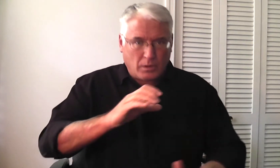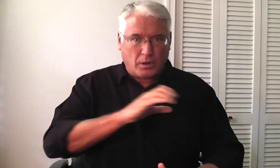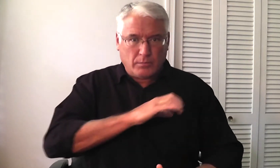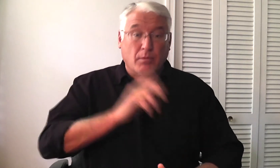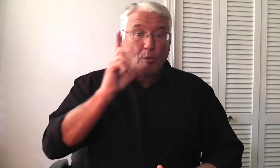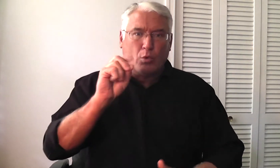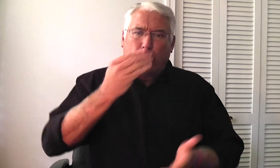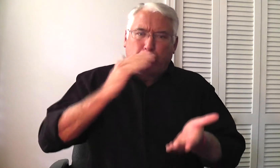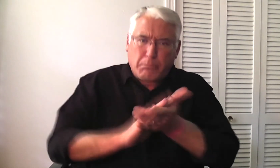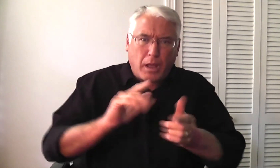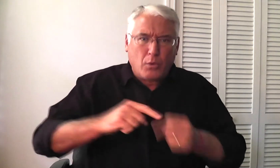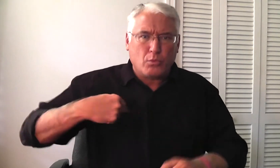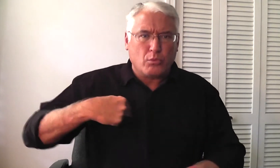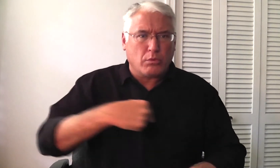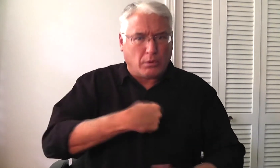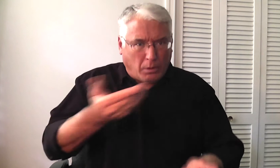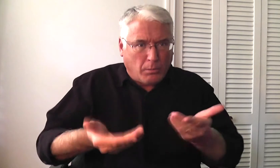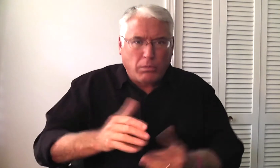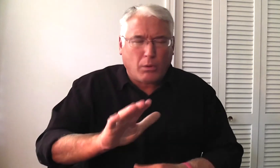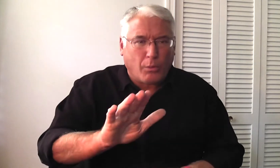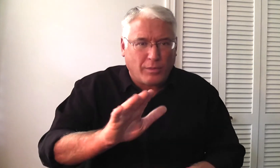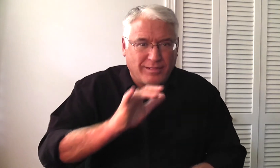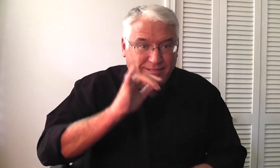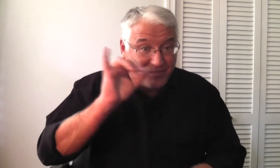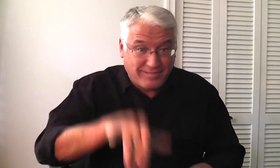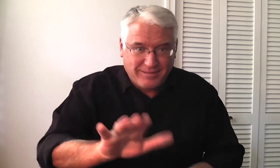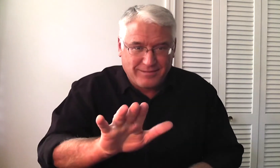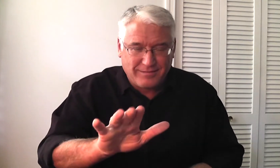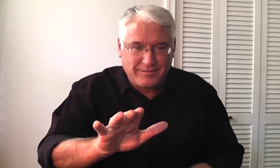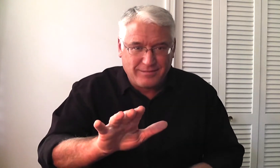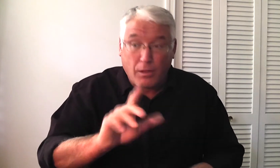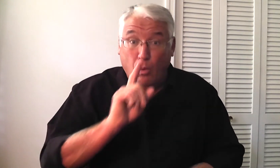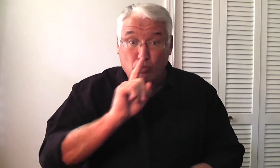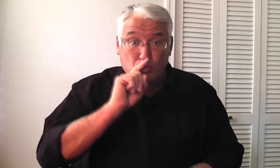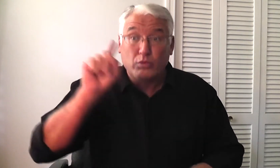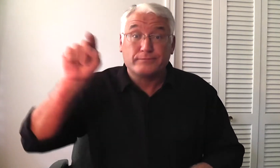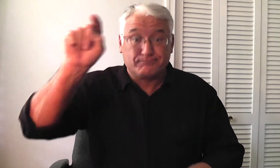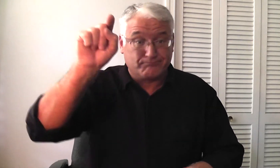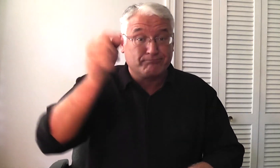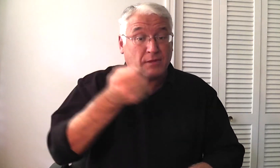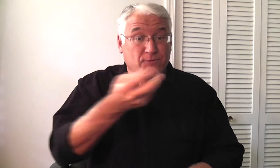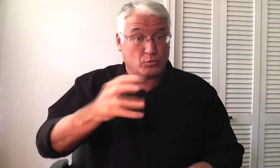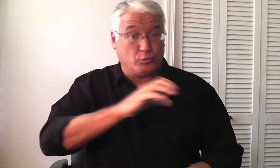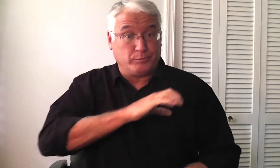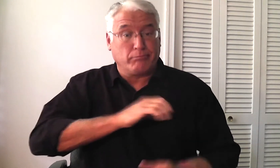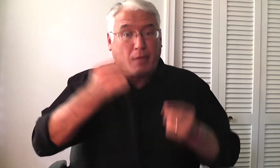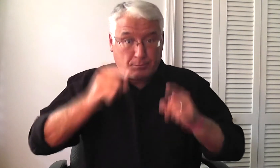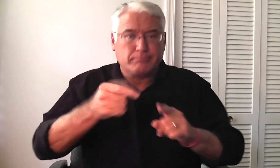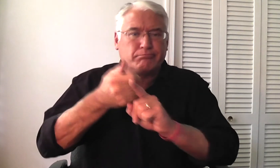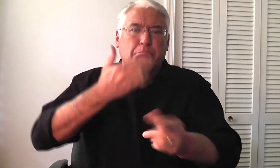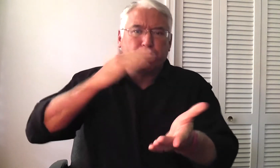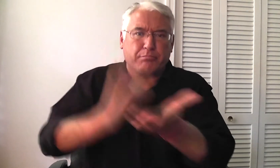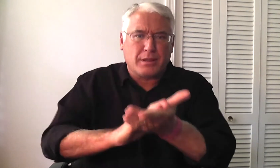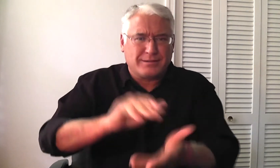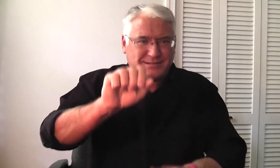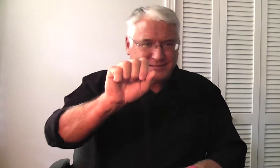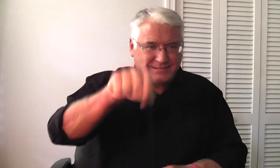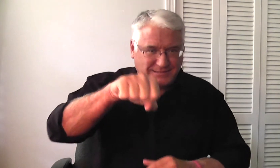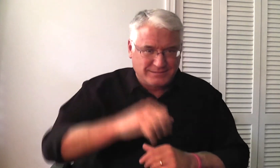mean that we need to be afraid of the police. No. It is true that there are few policemen who